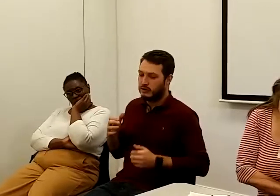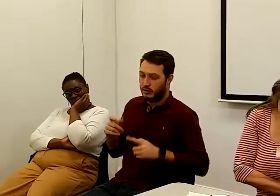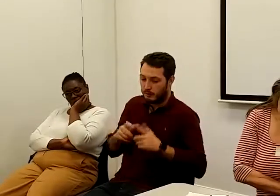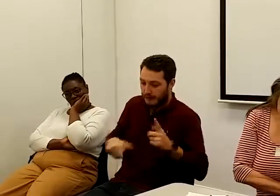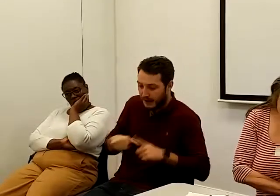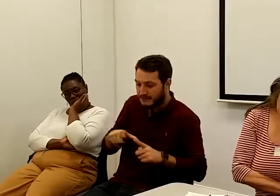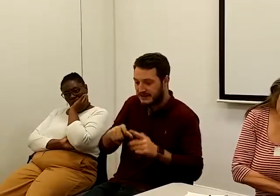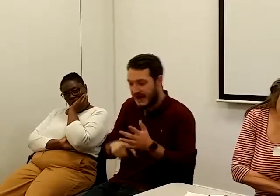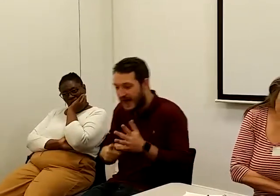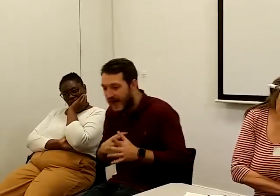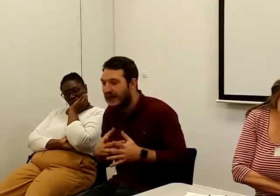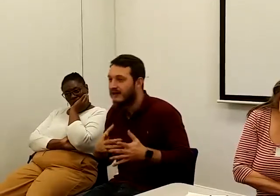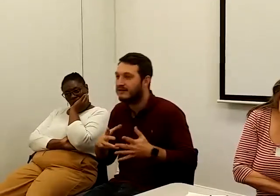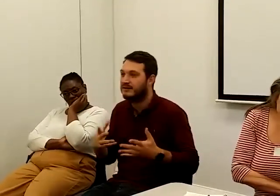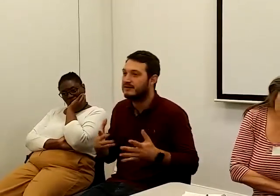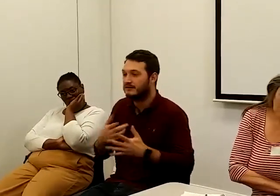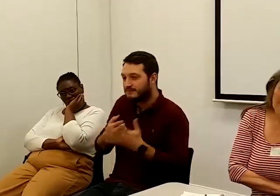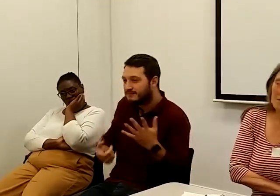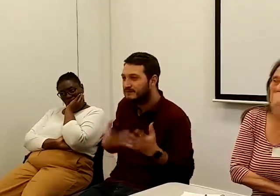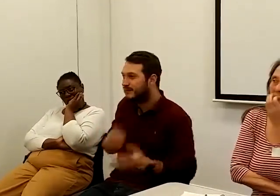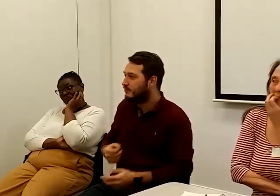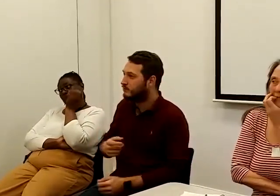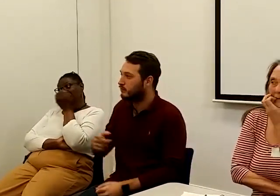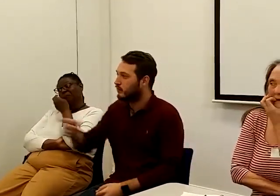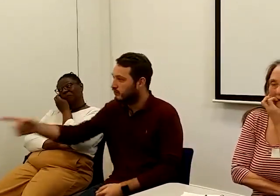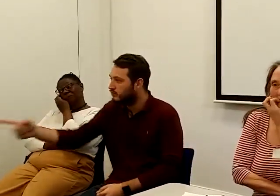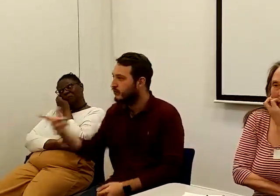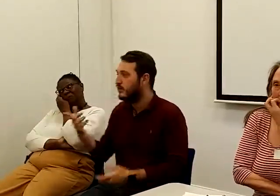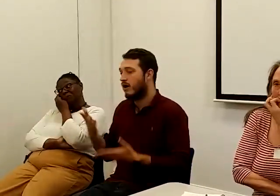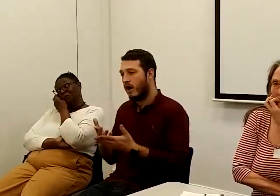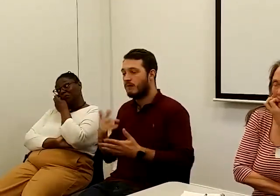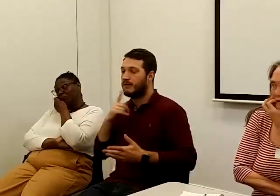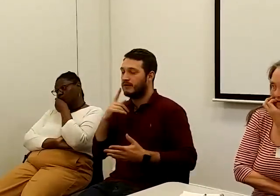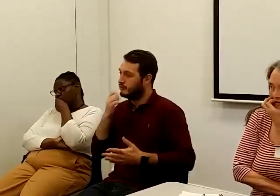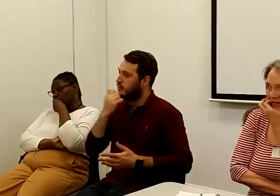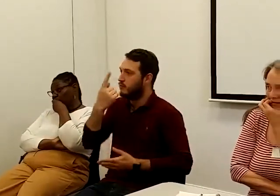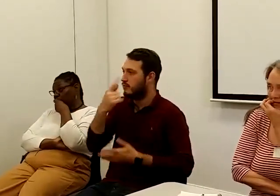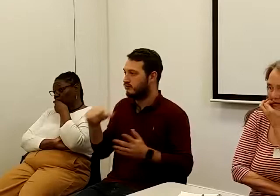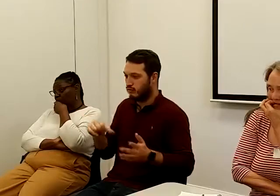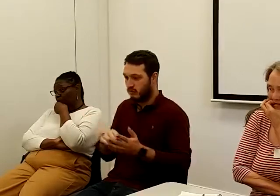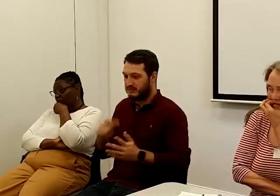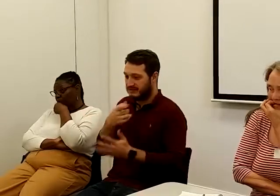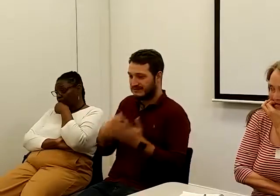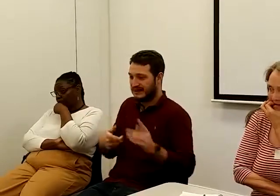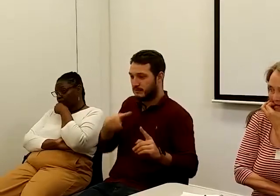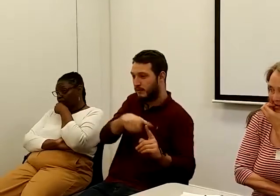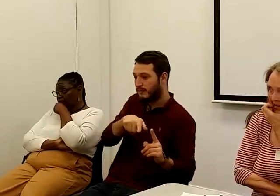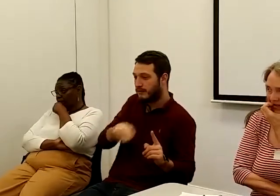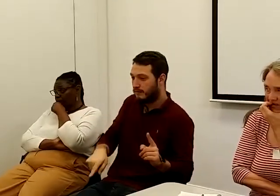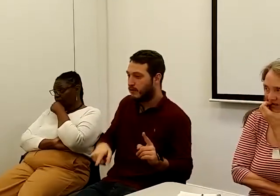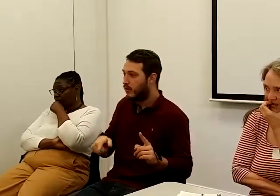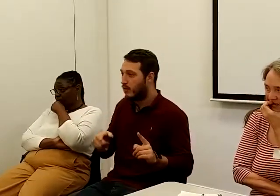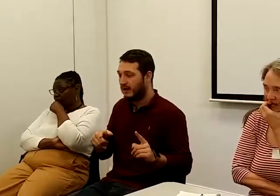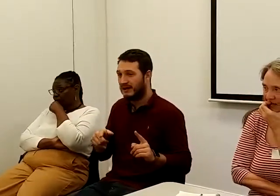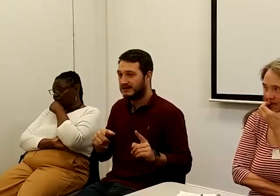everything like that. I mean, I think the biggest problem we have as disabled people with the one system for all